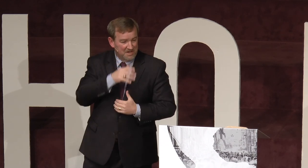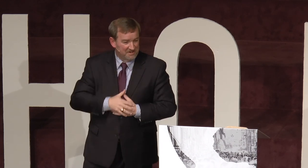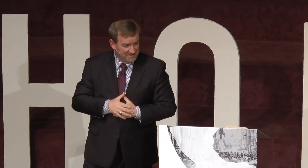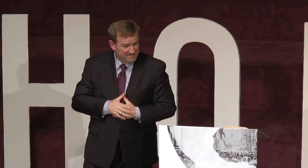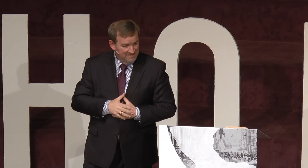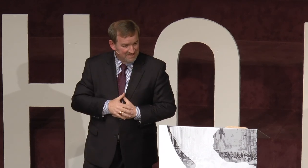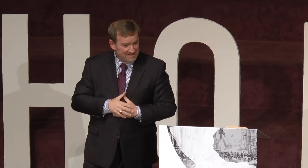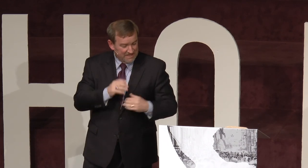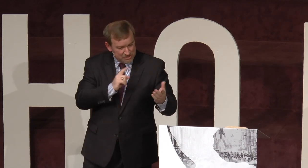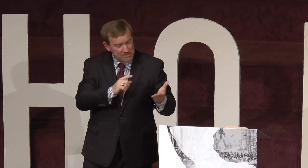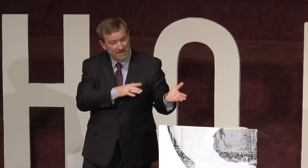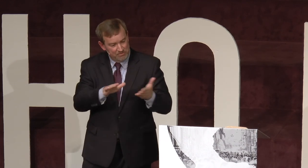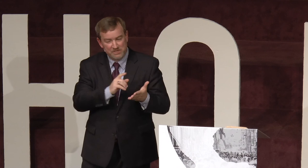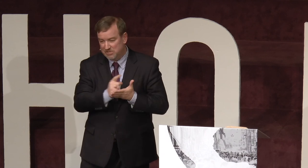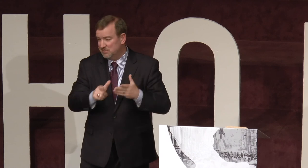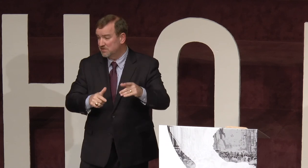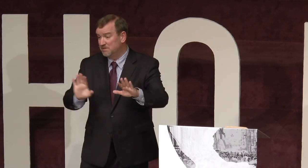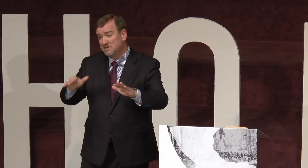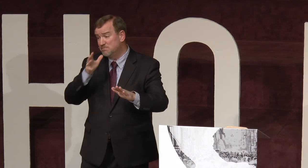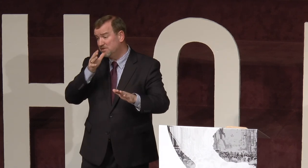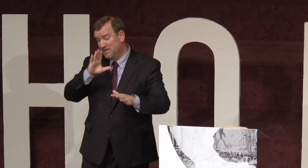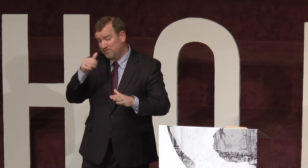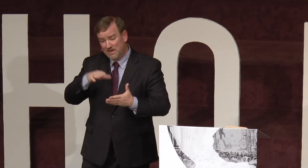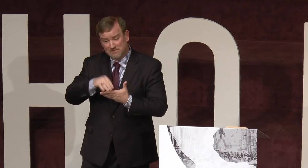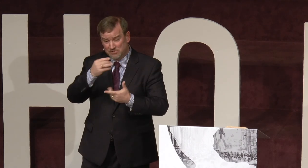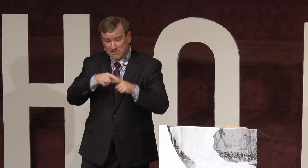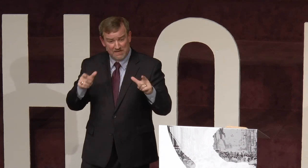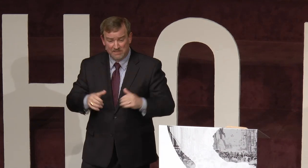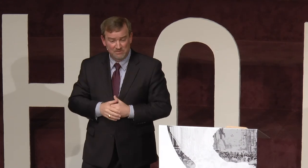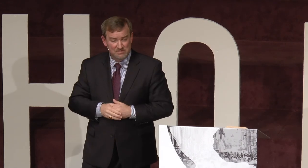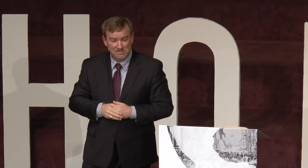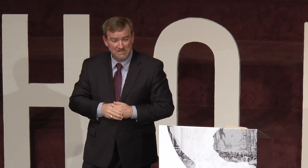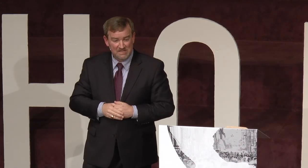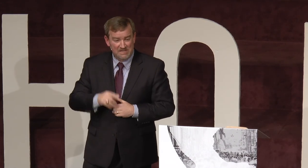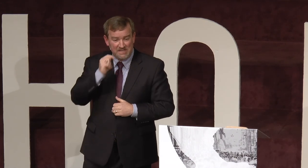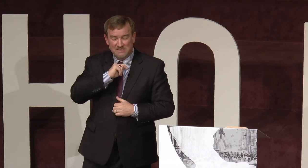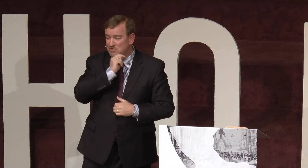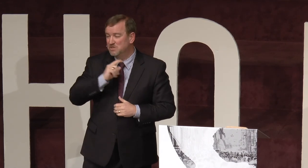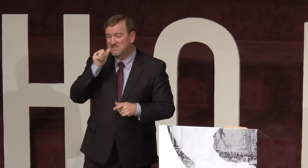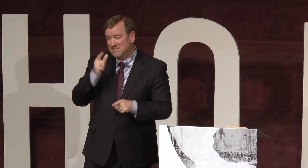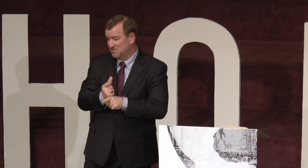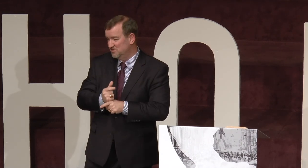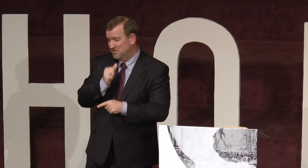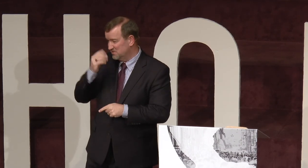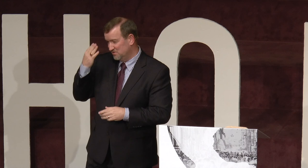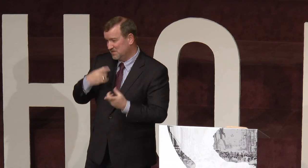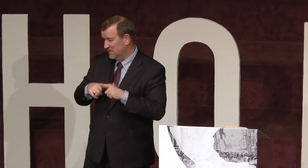mother. And she, every week she took him. His mother never has learned sign language. He has a twin sister who doesn't know sign